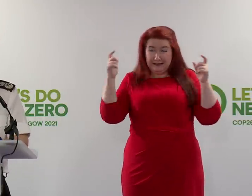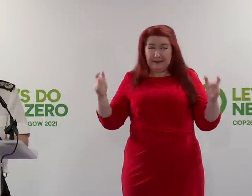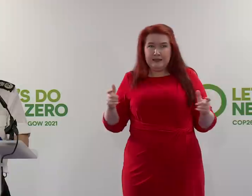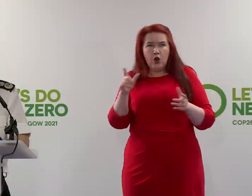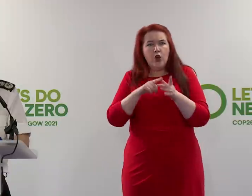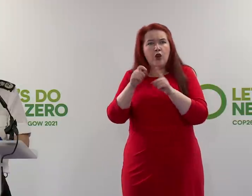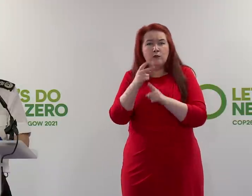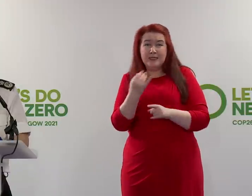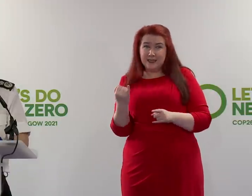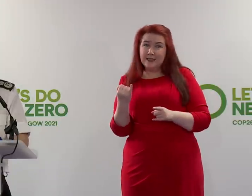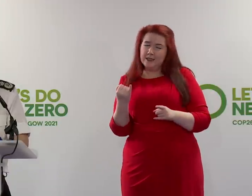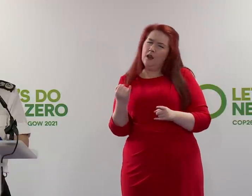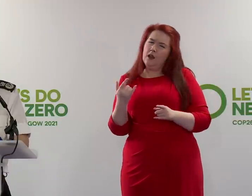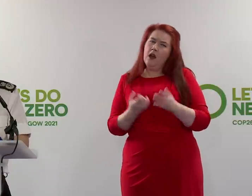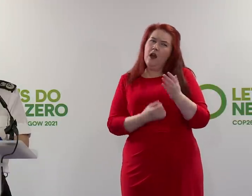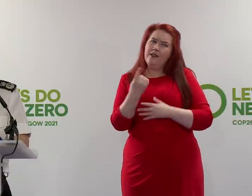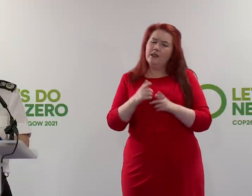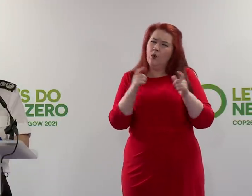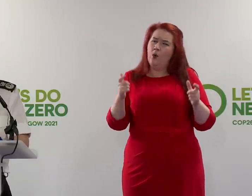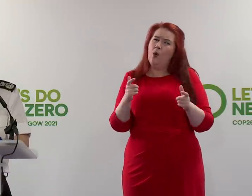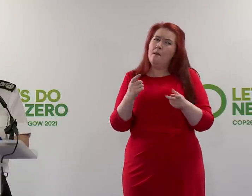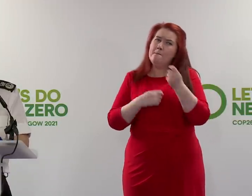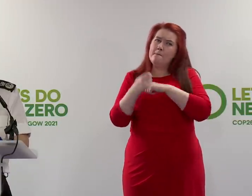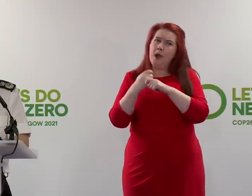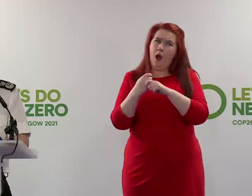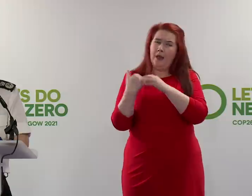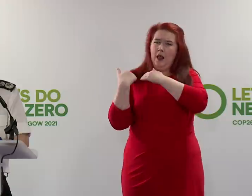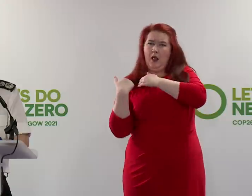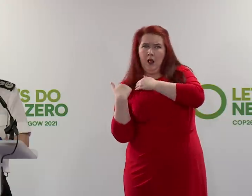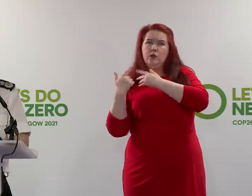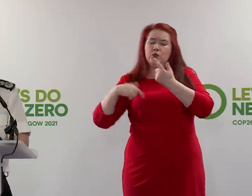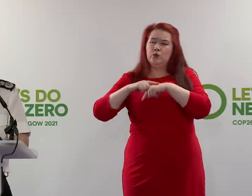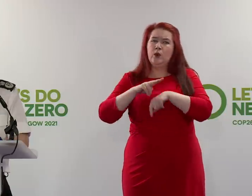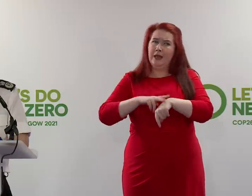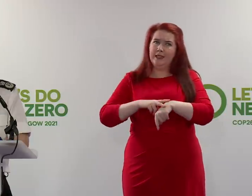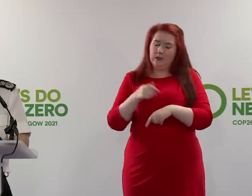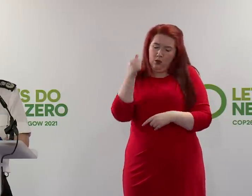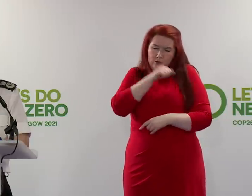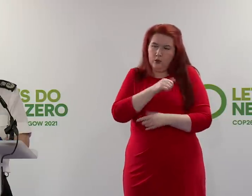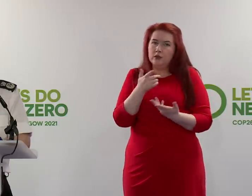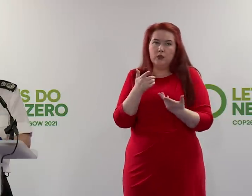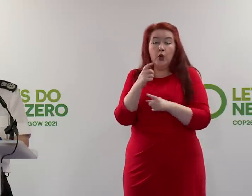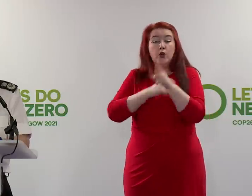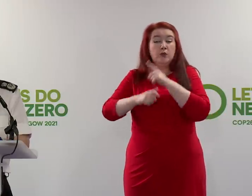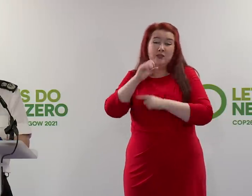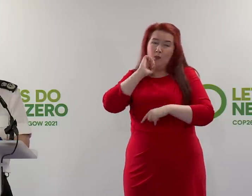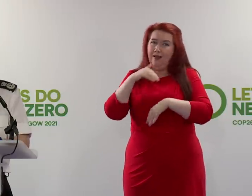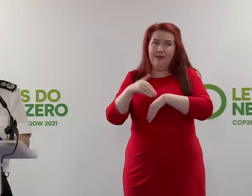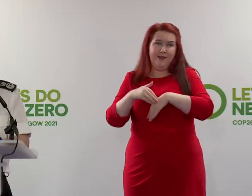of course, places considerable demands on policing, brings inevitable disruption to communities.